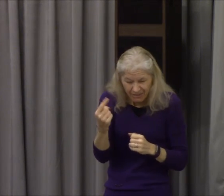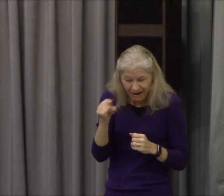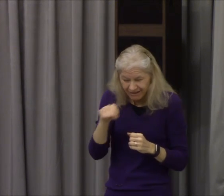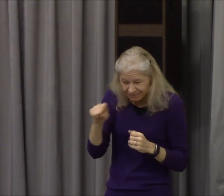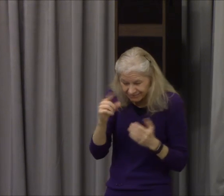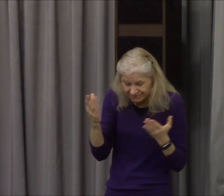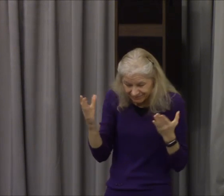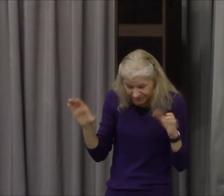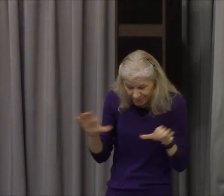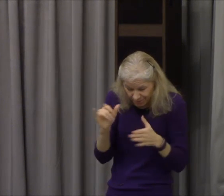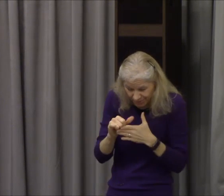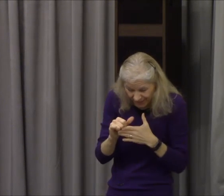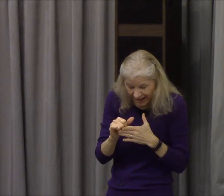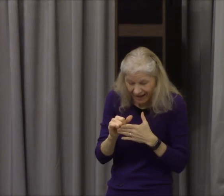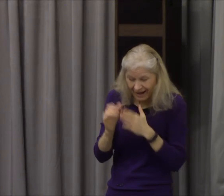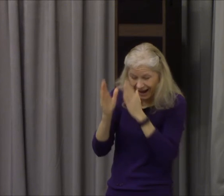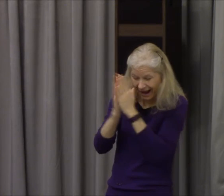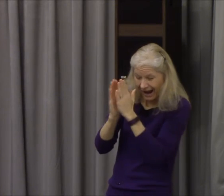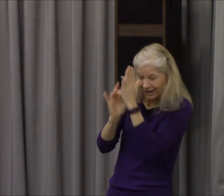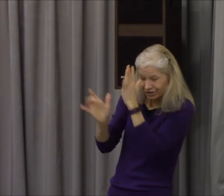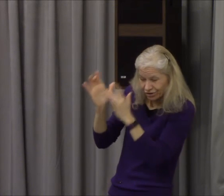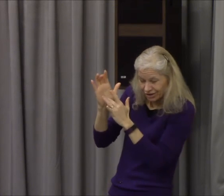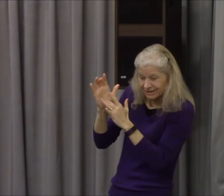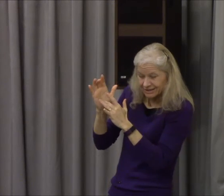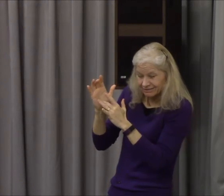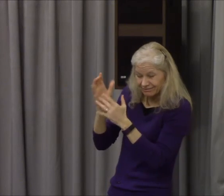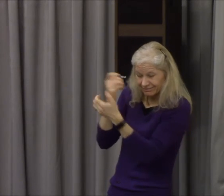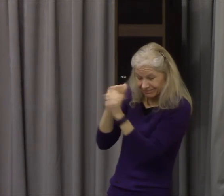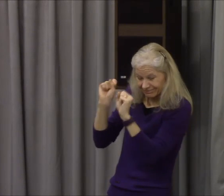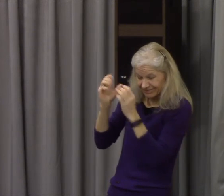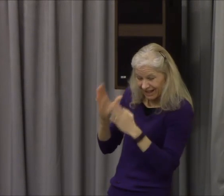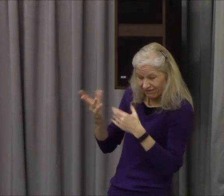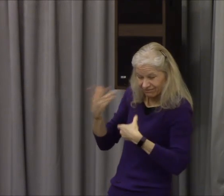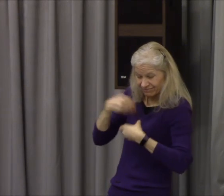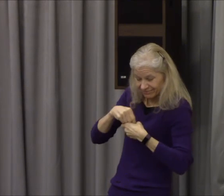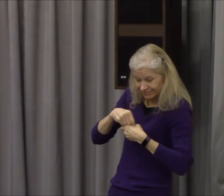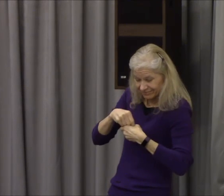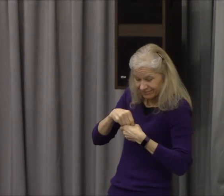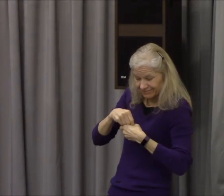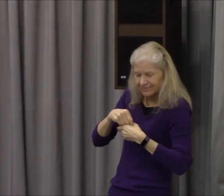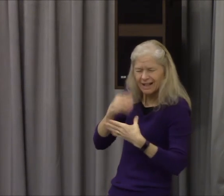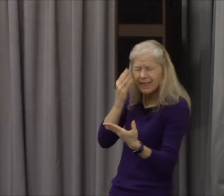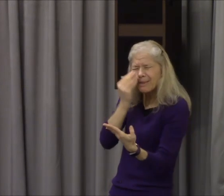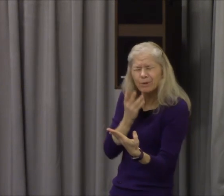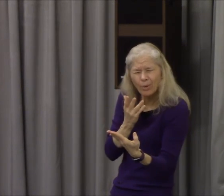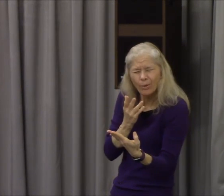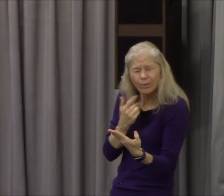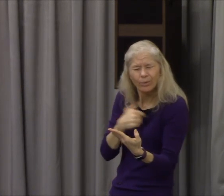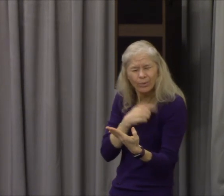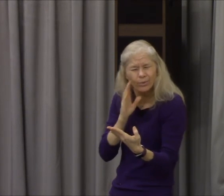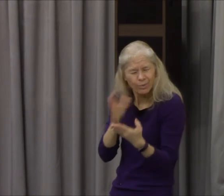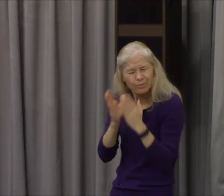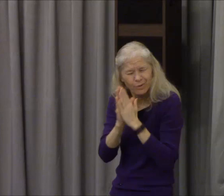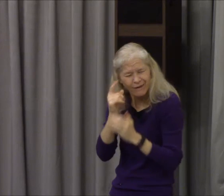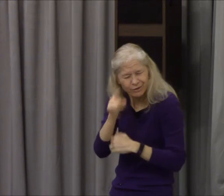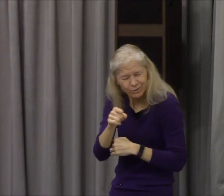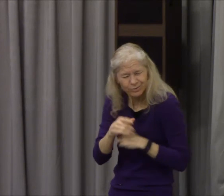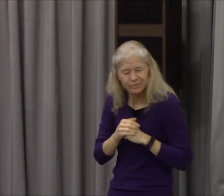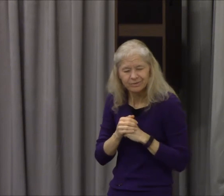pray to receive grace as my savior father we can pray for them and encourage them I pray they do the bible says whosoever believes shall not be shamed